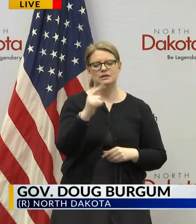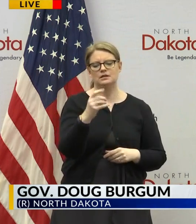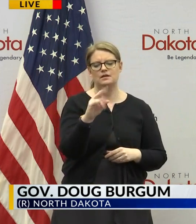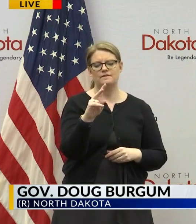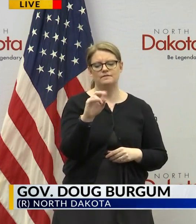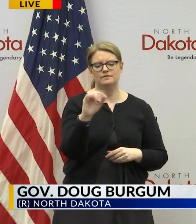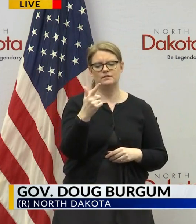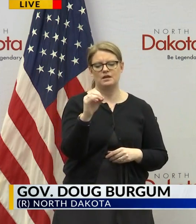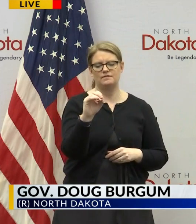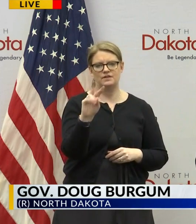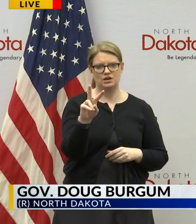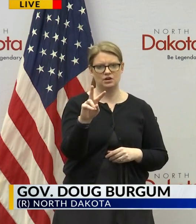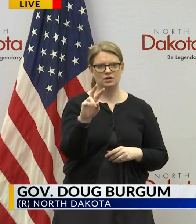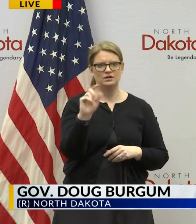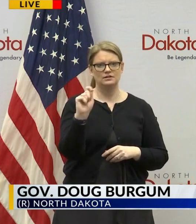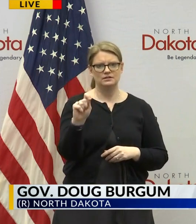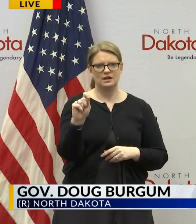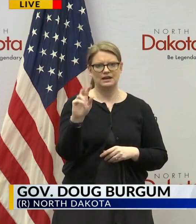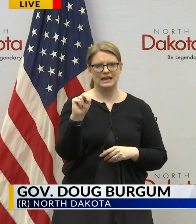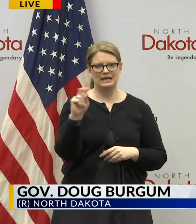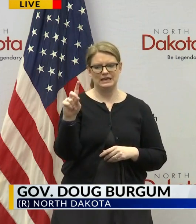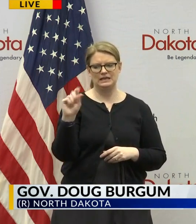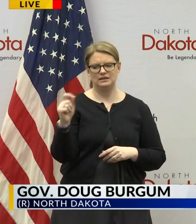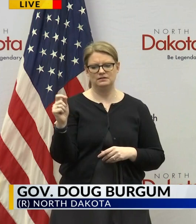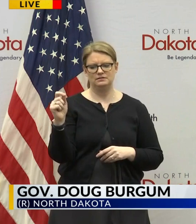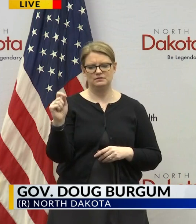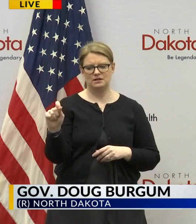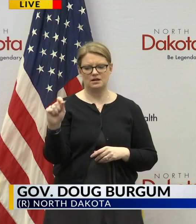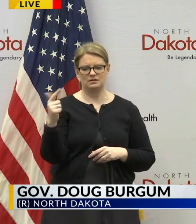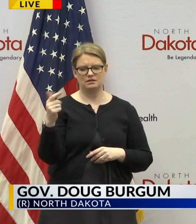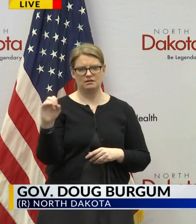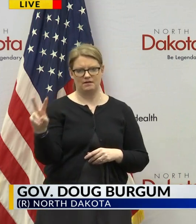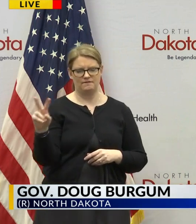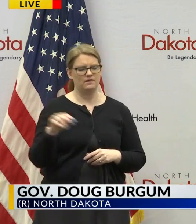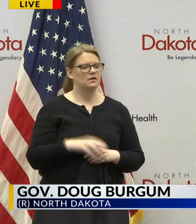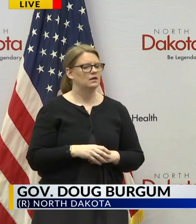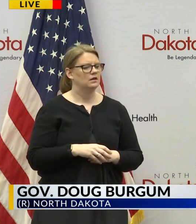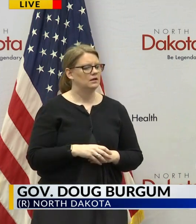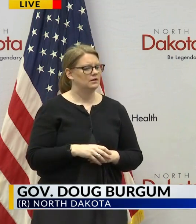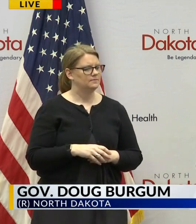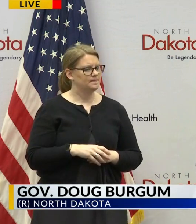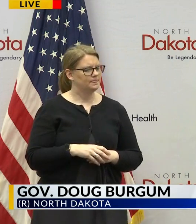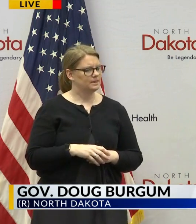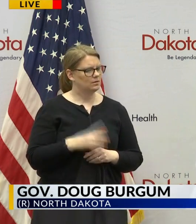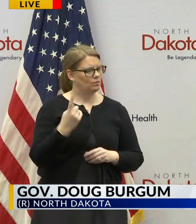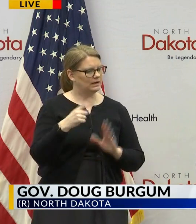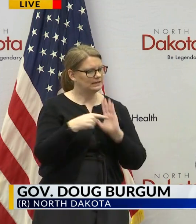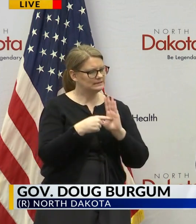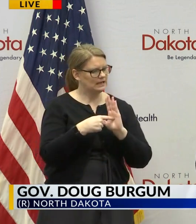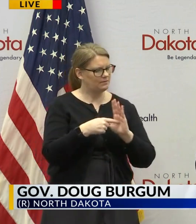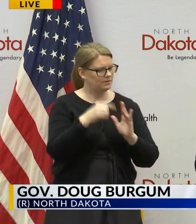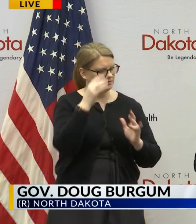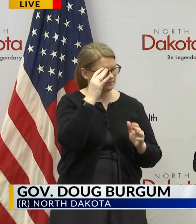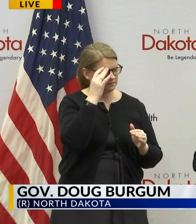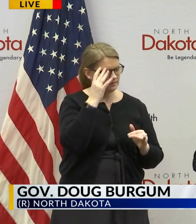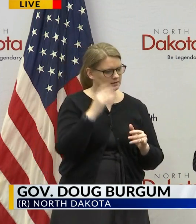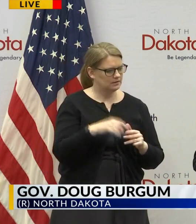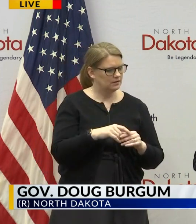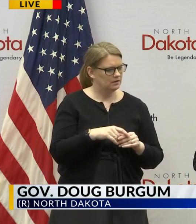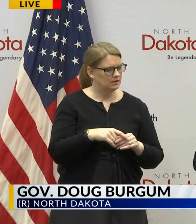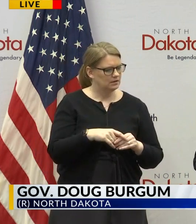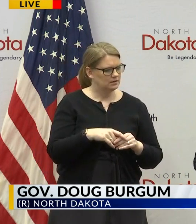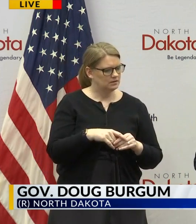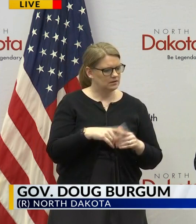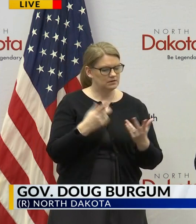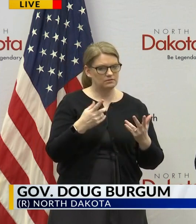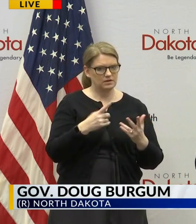at nd dot gov one example of this is to example of where